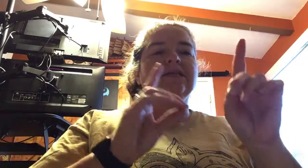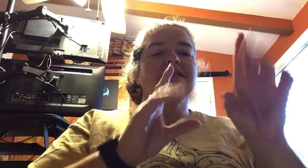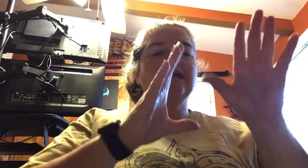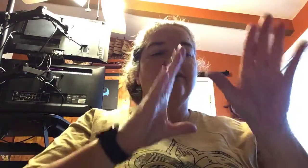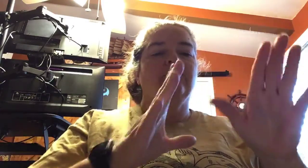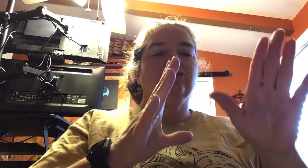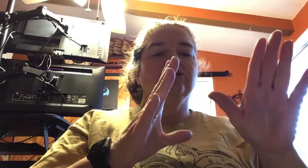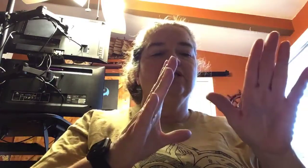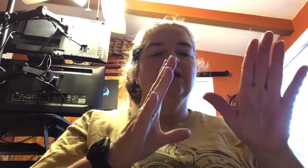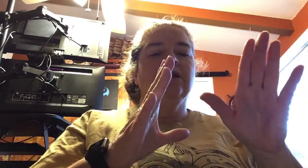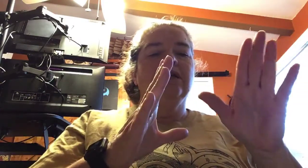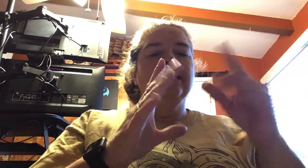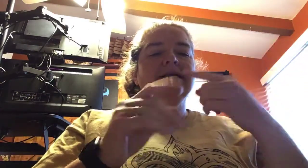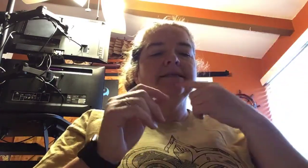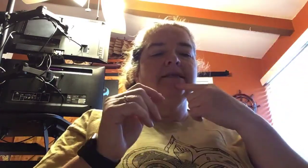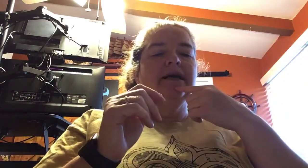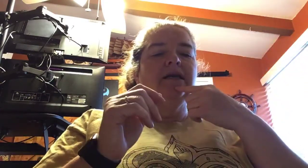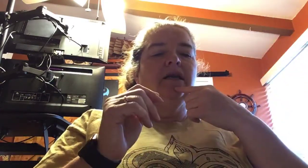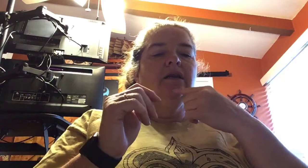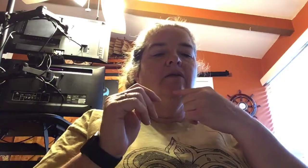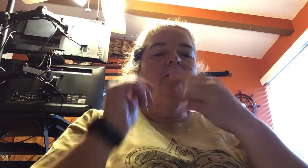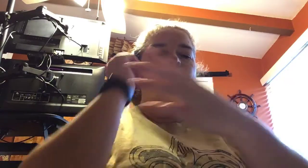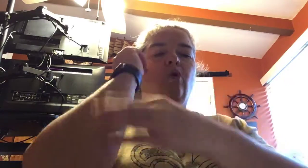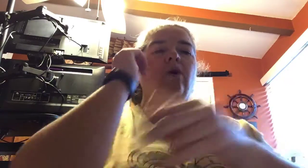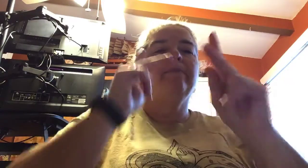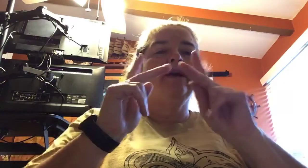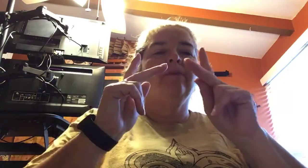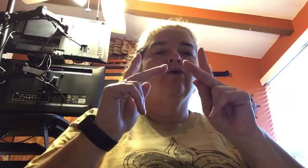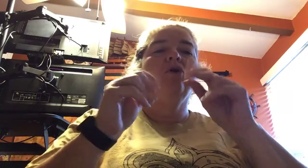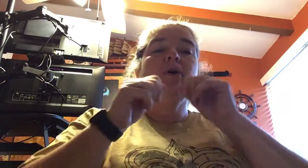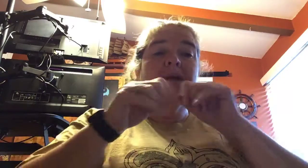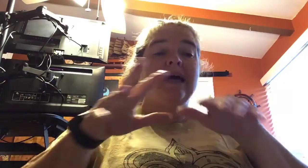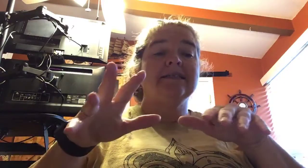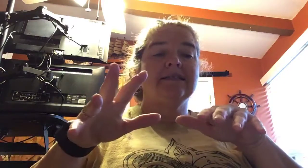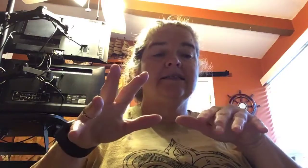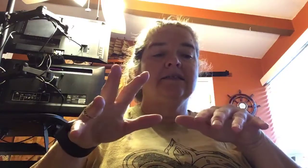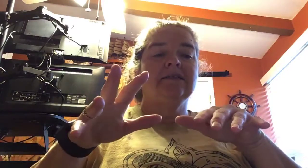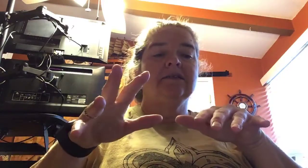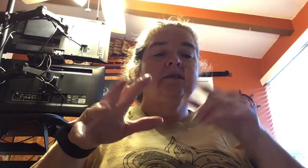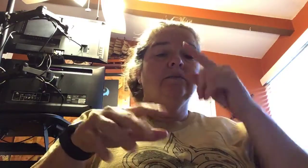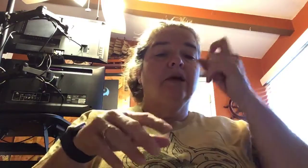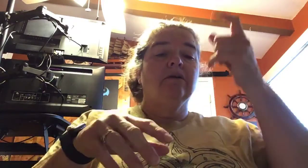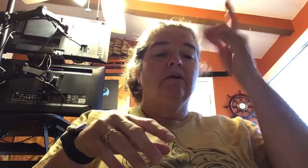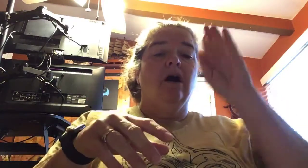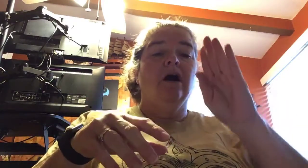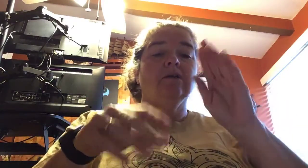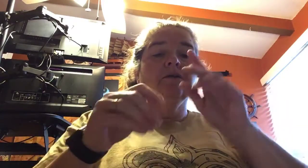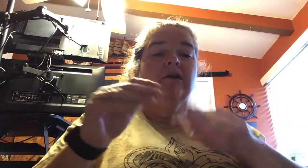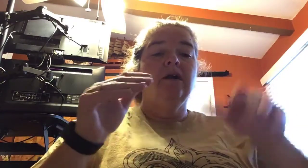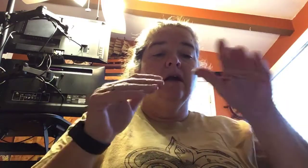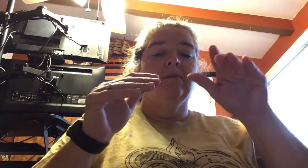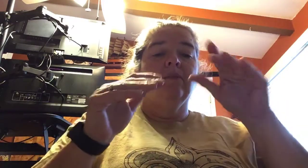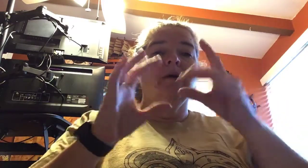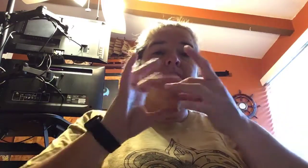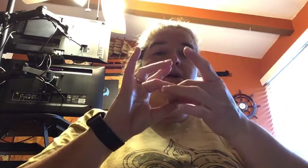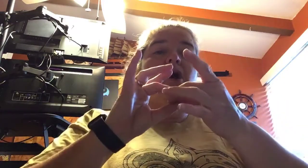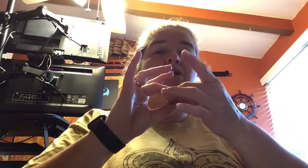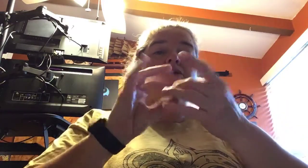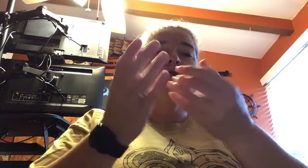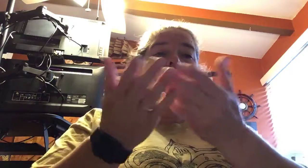disciples and said, poor people are blessed because God's kingdom belongs to